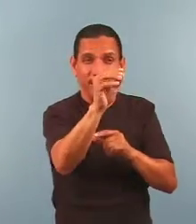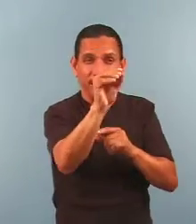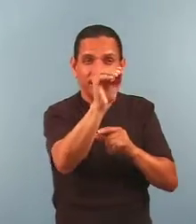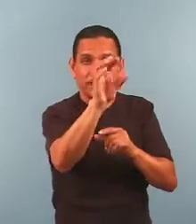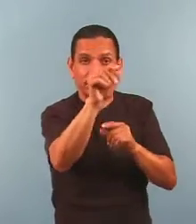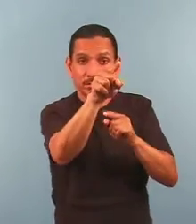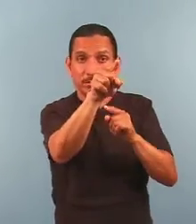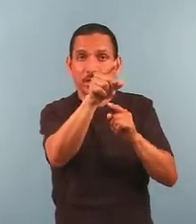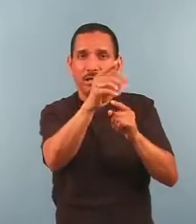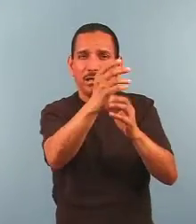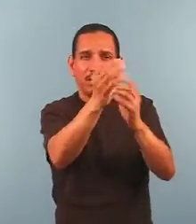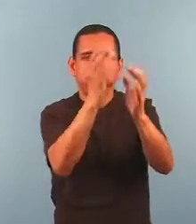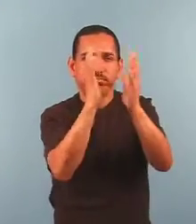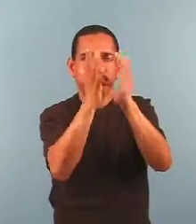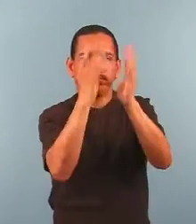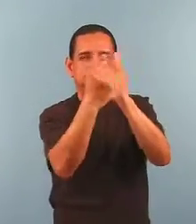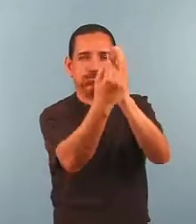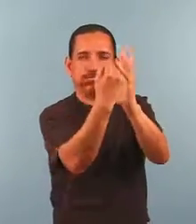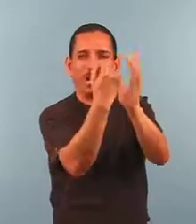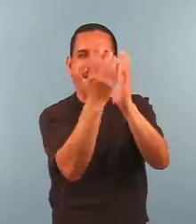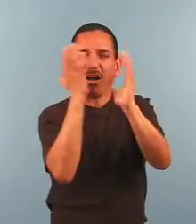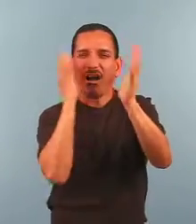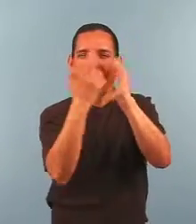space for so long,